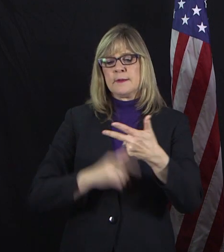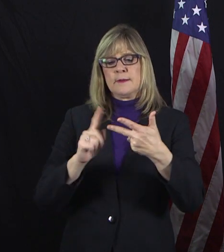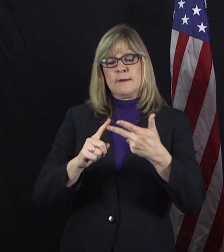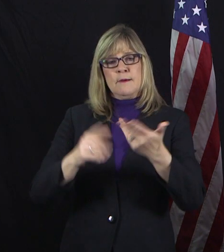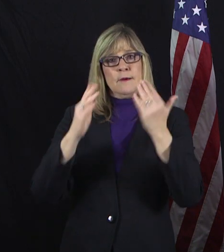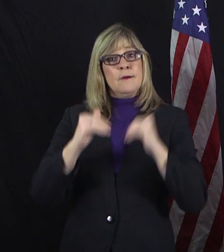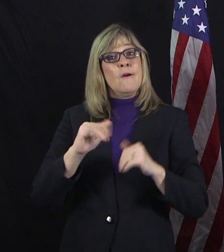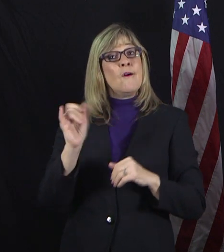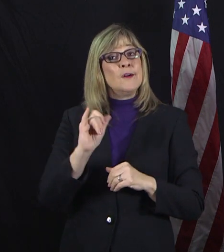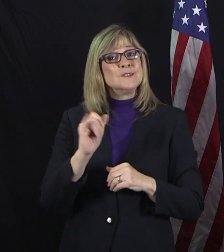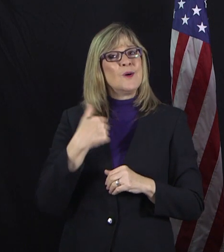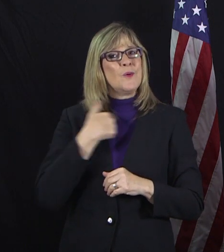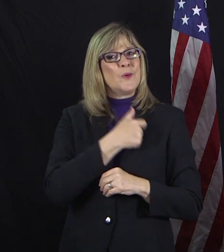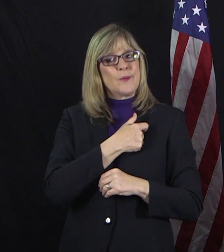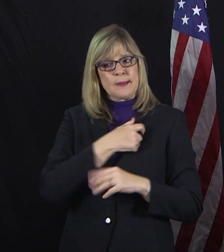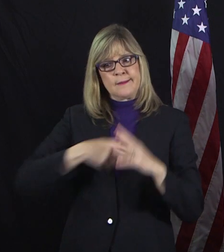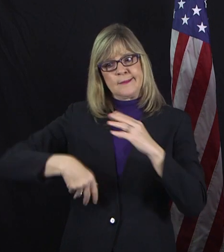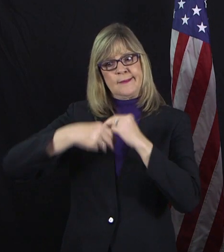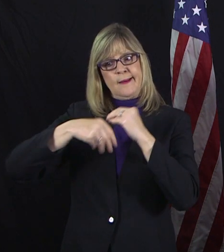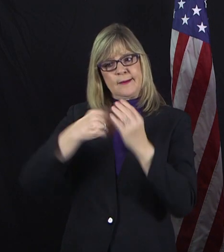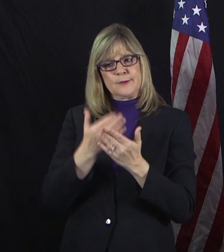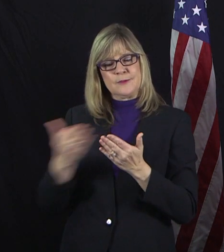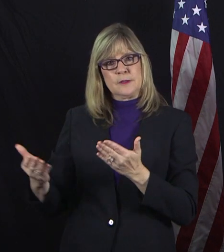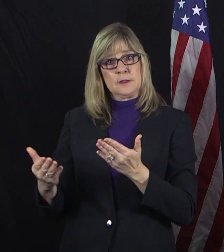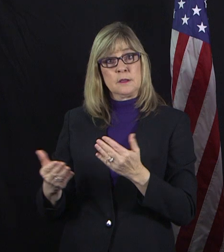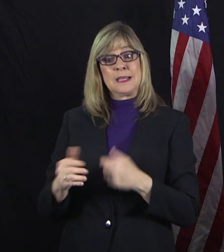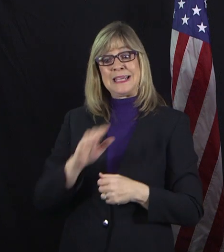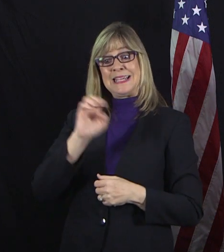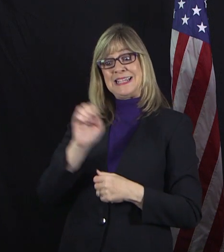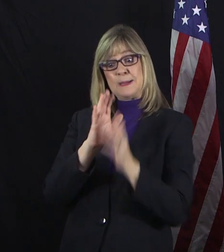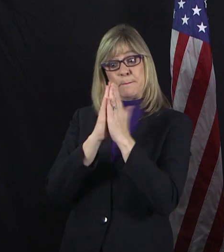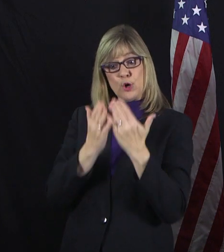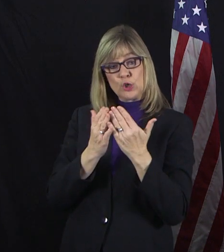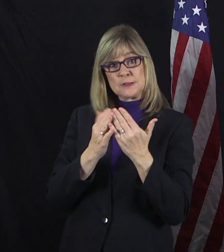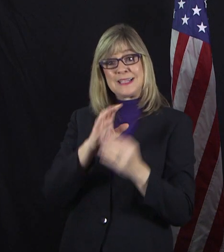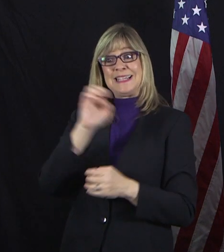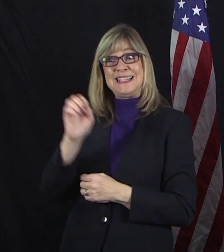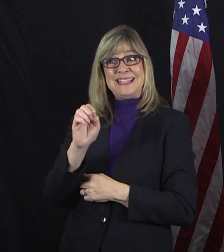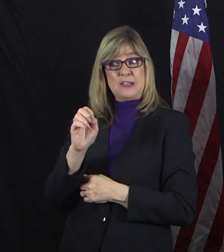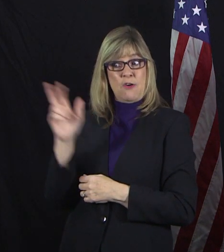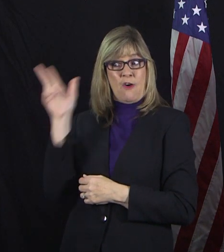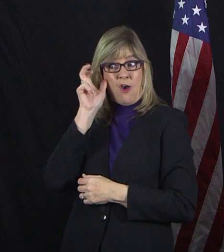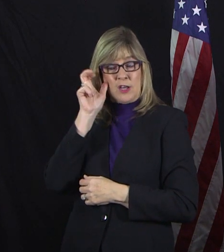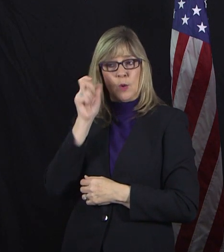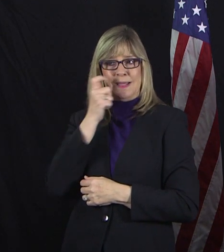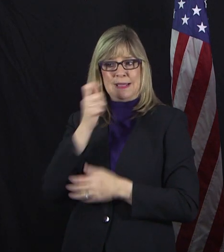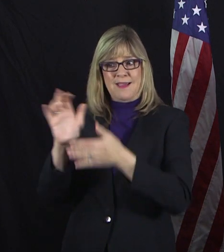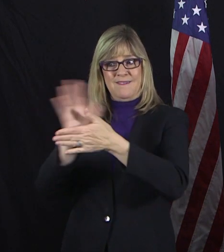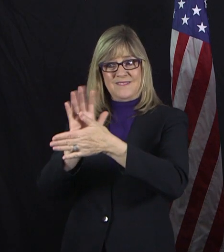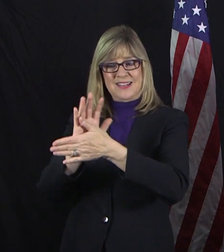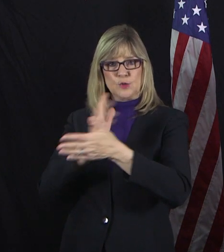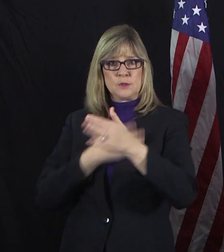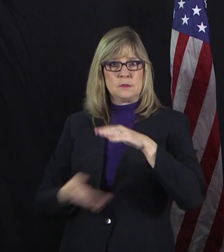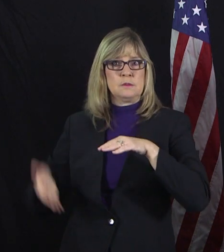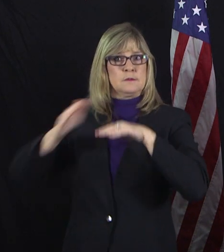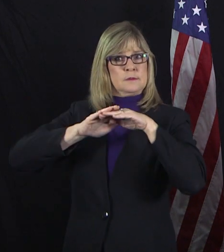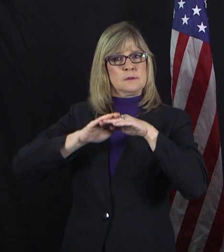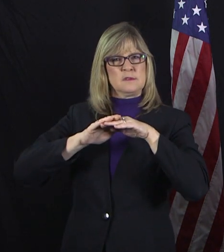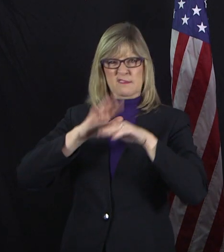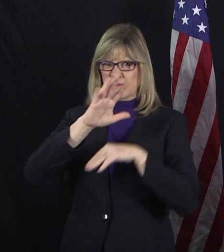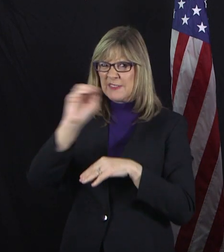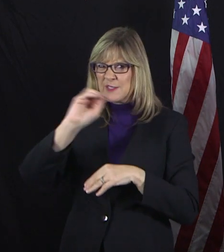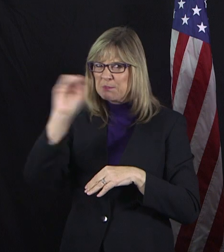increased our spending on e-books, e-audio, and videos by 150% just to get you more